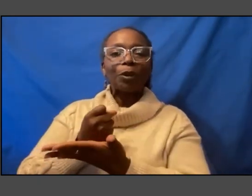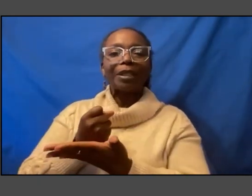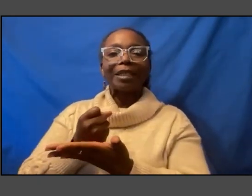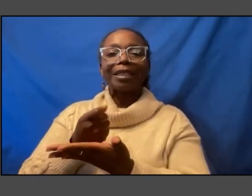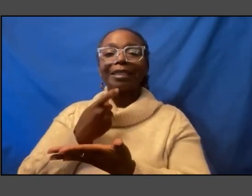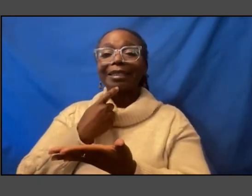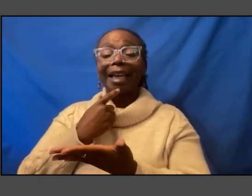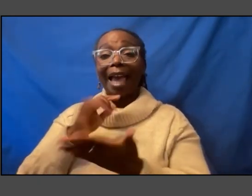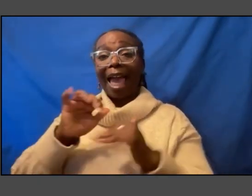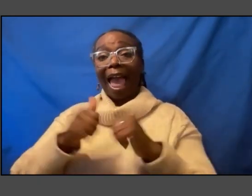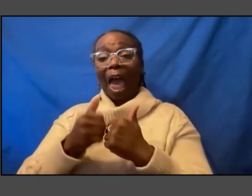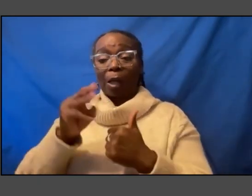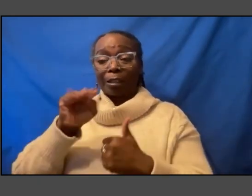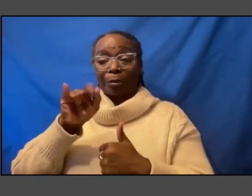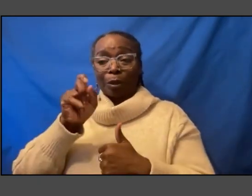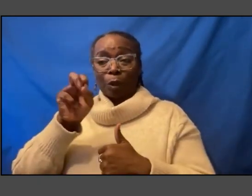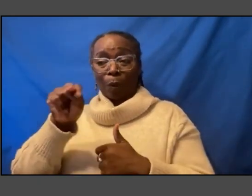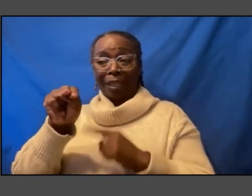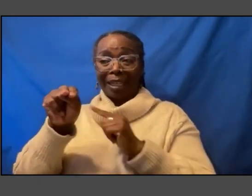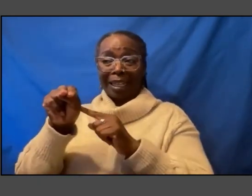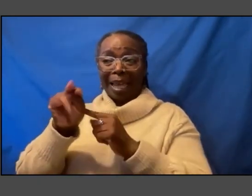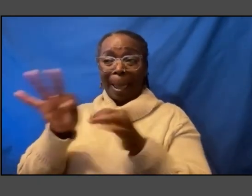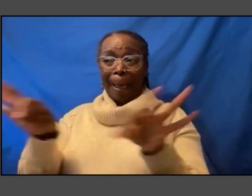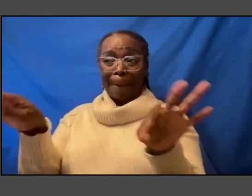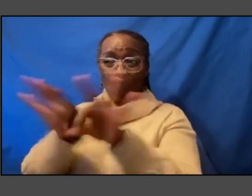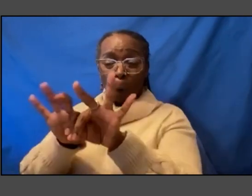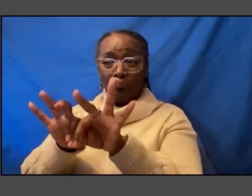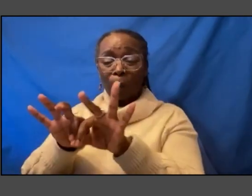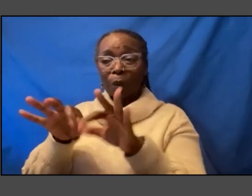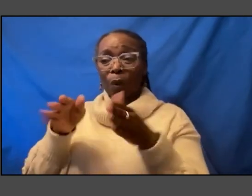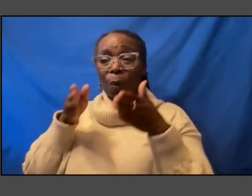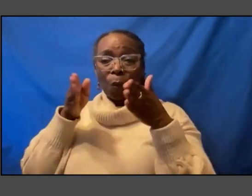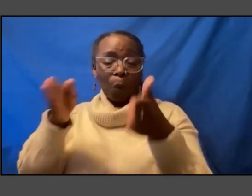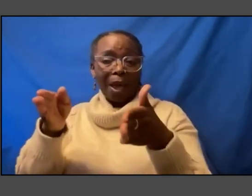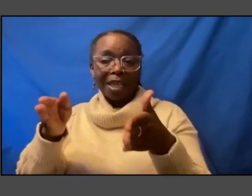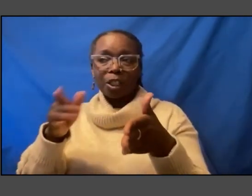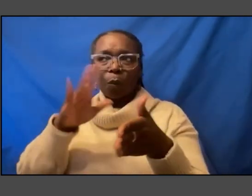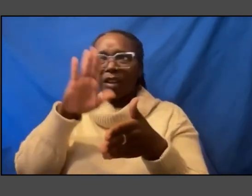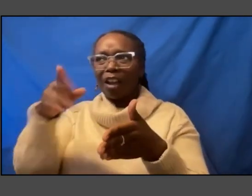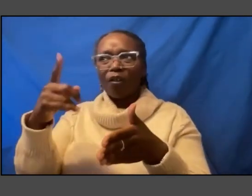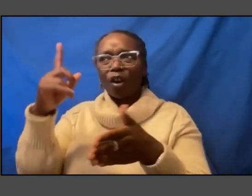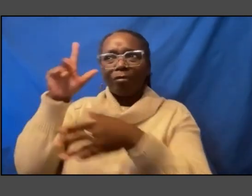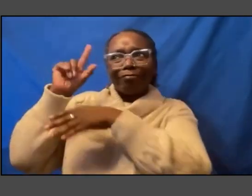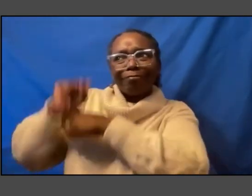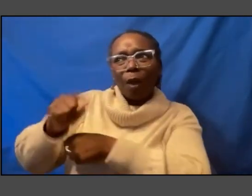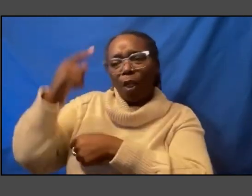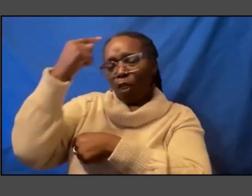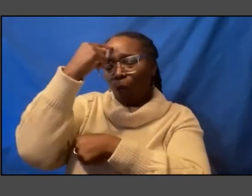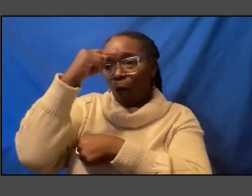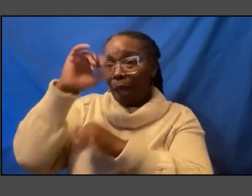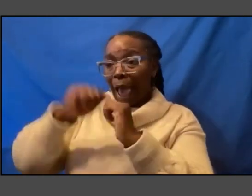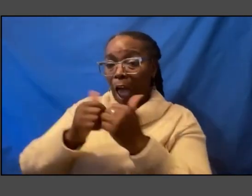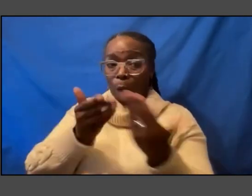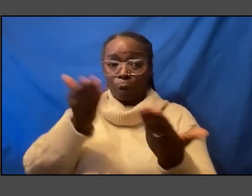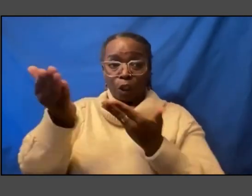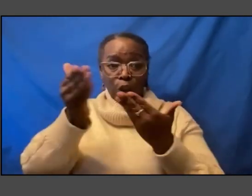matter in ways that we haven't traditionally thought and how do we continue to serve our publics but how do we really use